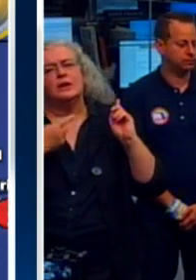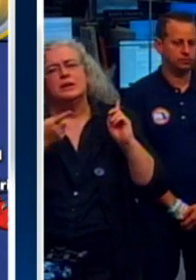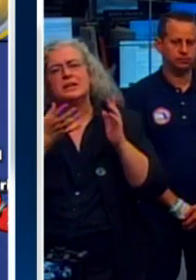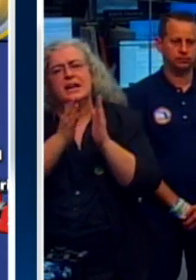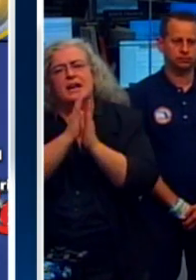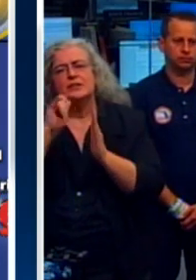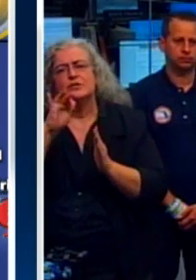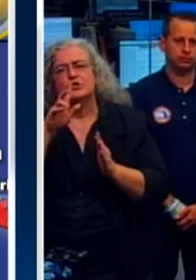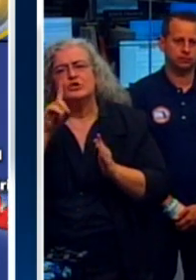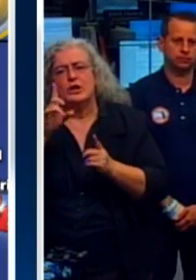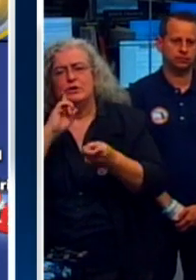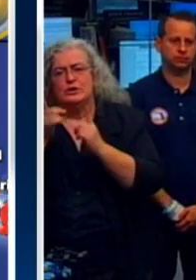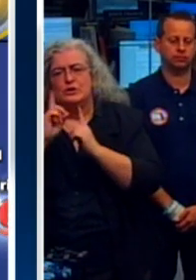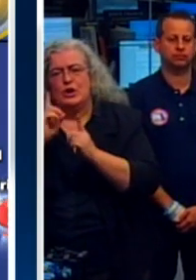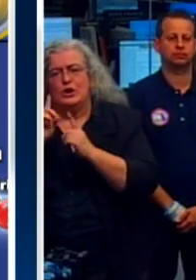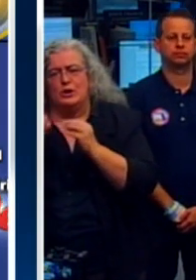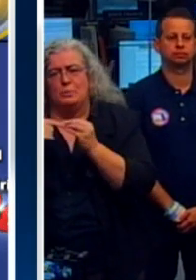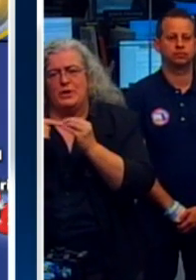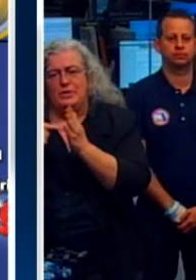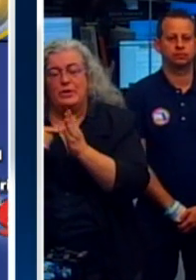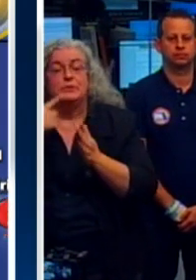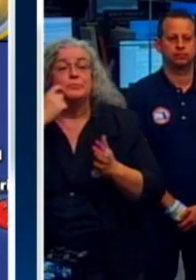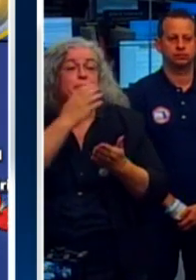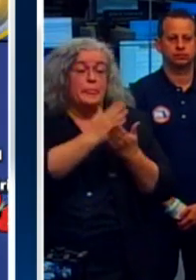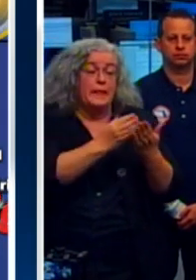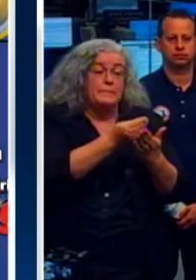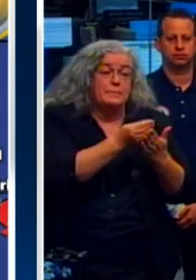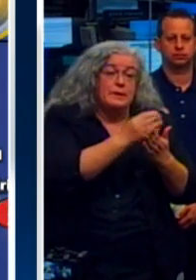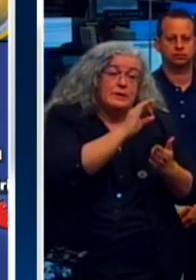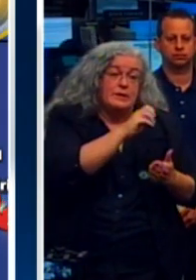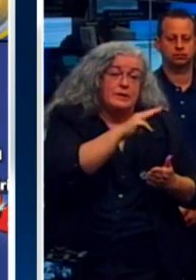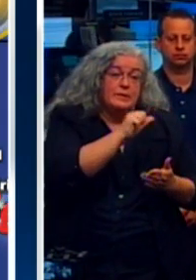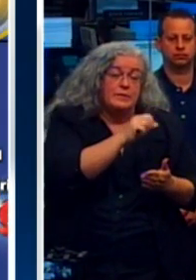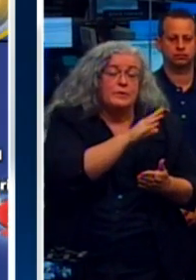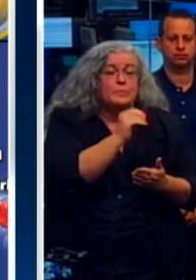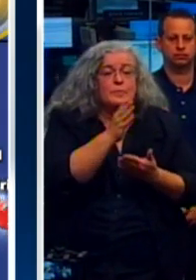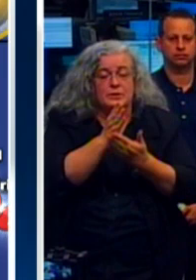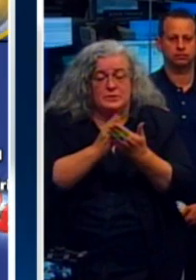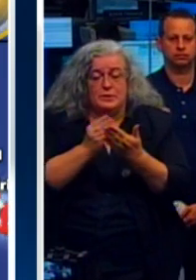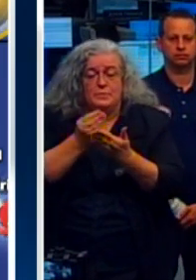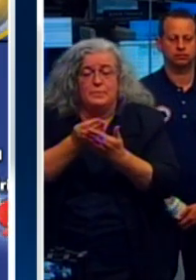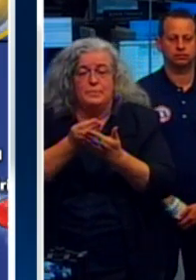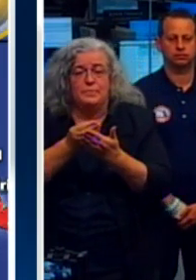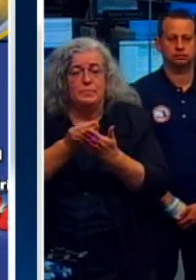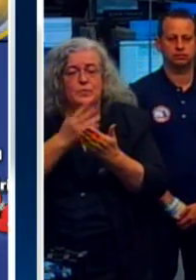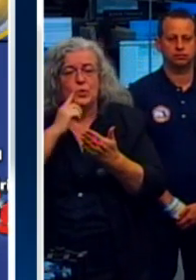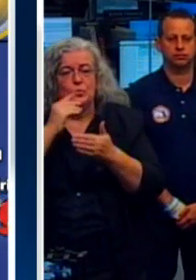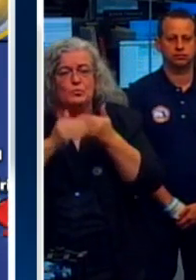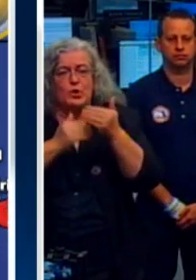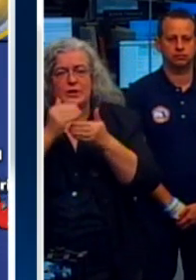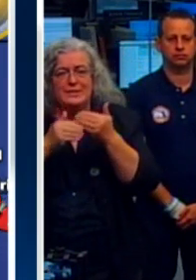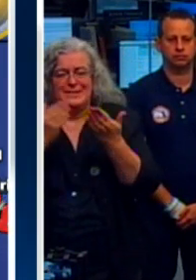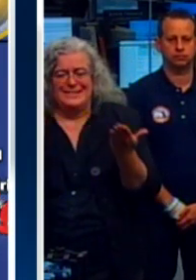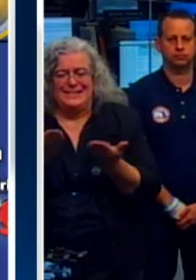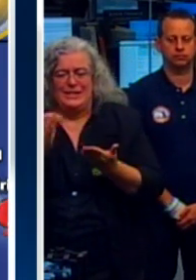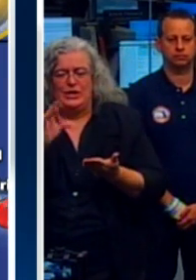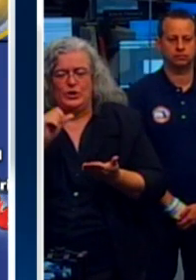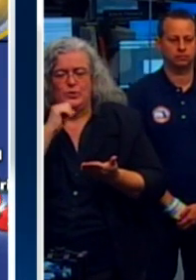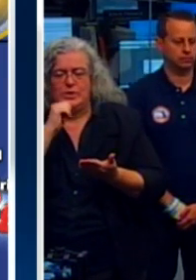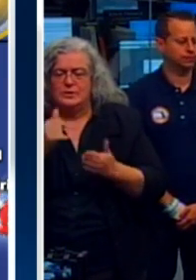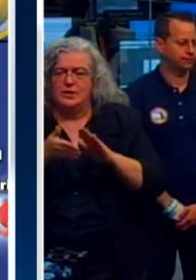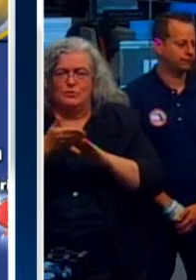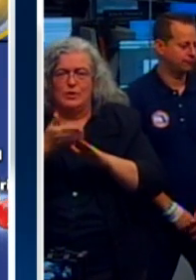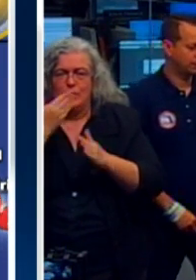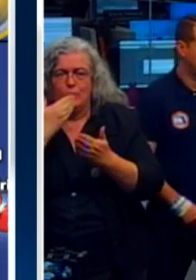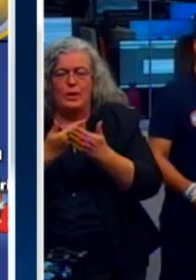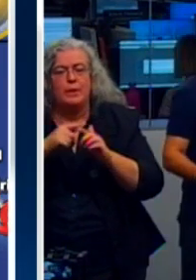remember, some of the money was FEMA, but some of the money was there were processes here that were not working effectively as well. But Jared